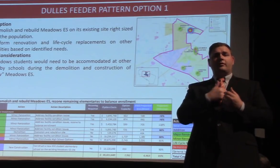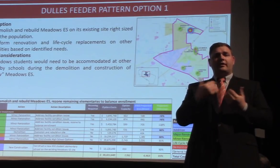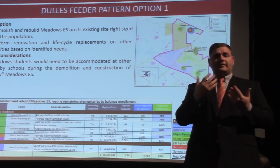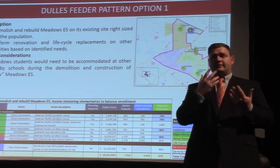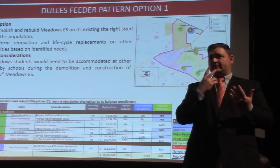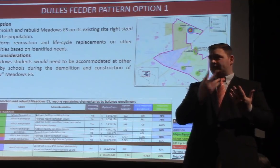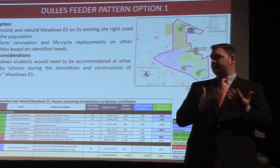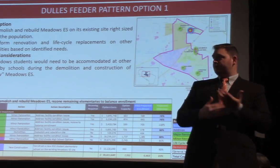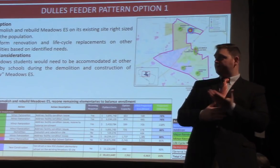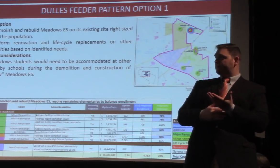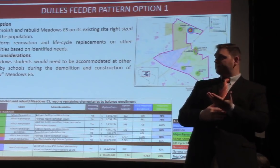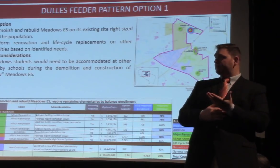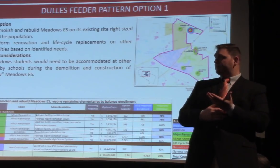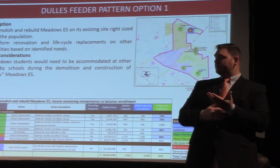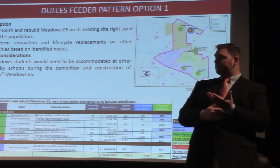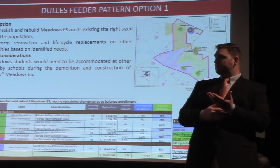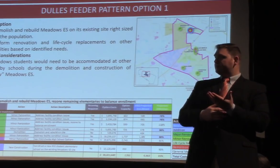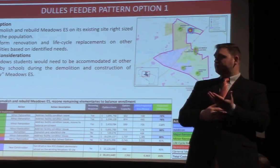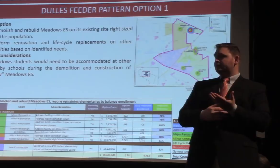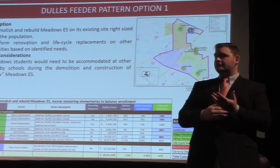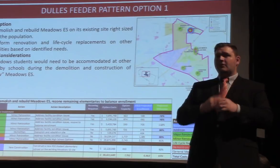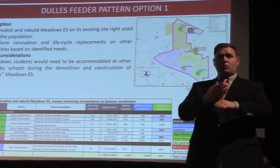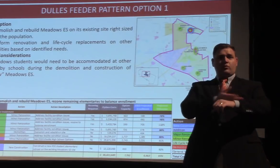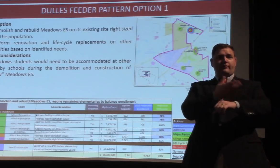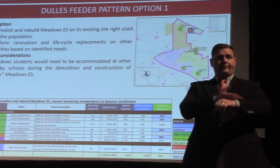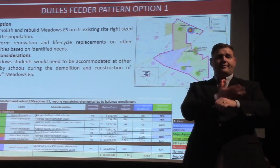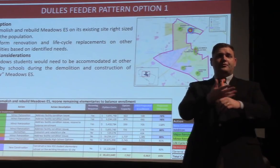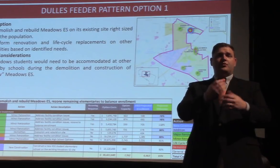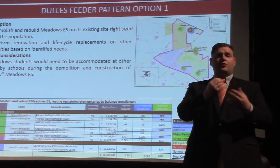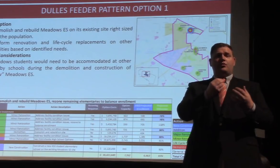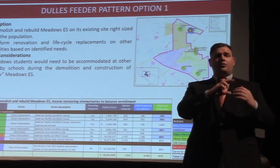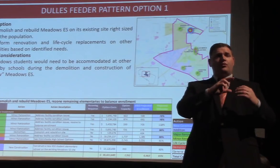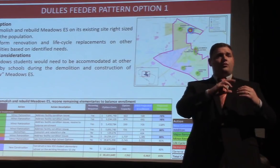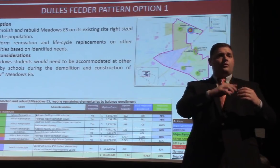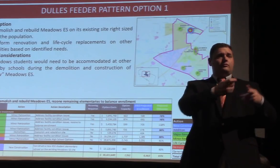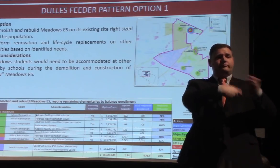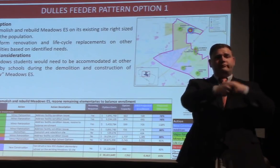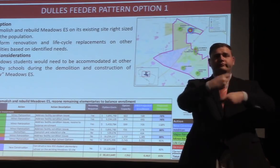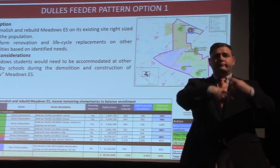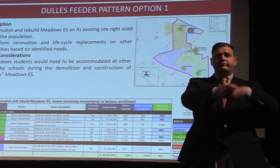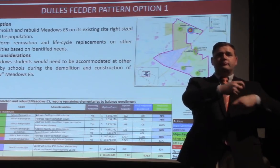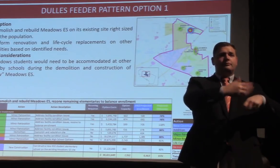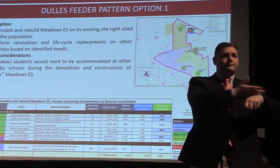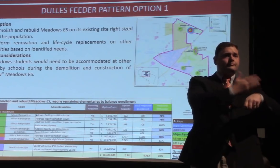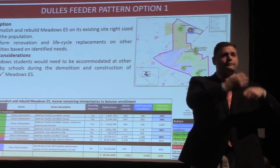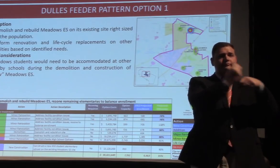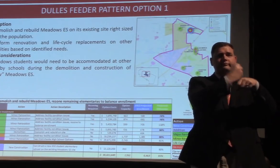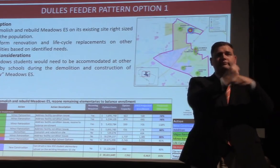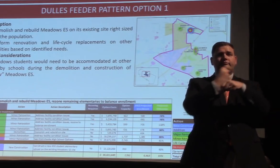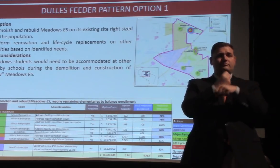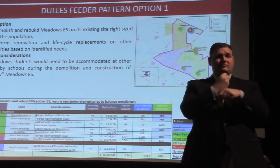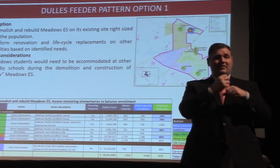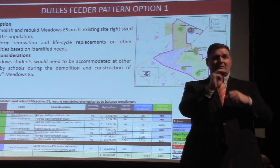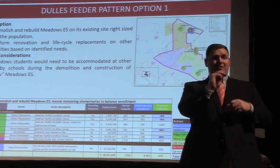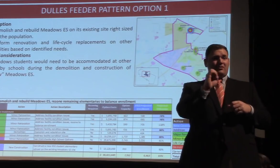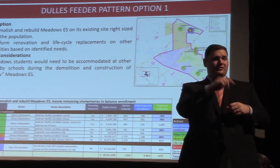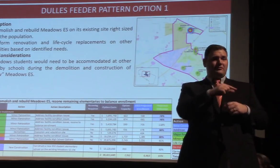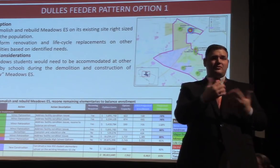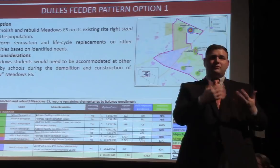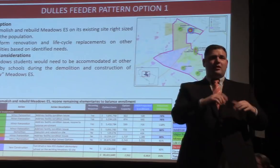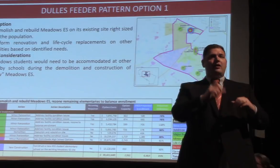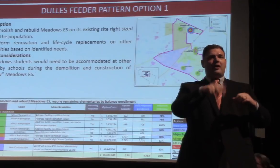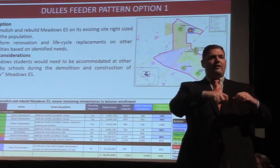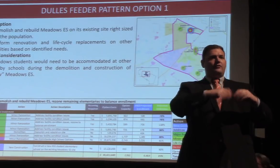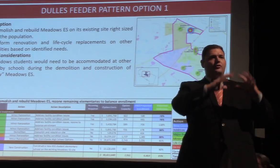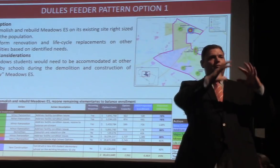renovations or replacements, the projects at Meadows are so extensive that we'd have to vacate the site while it's